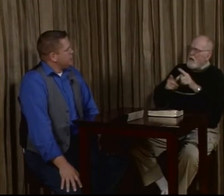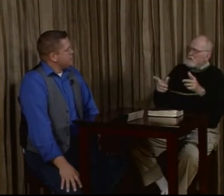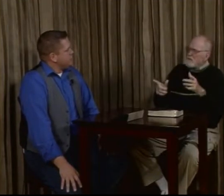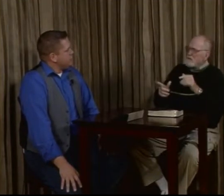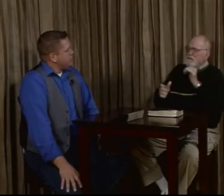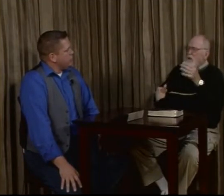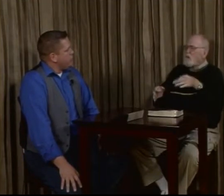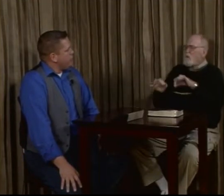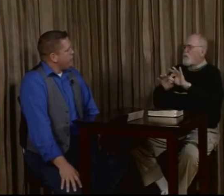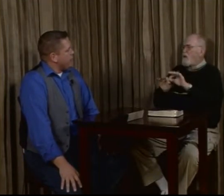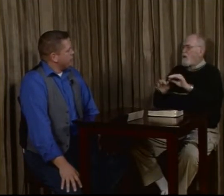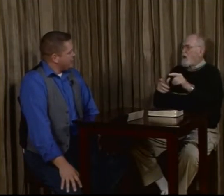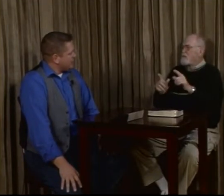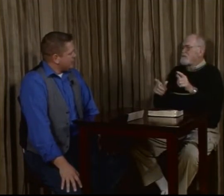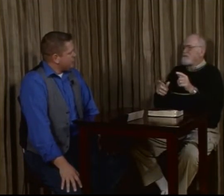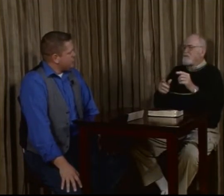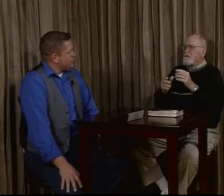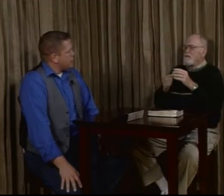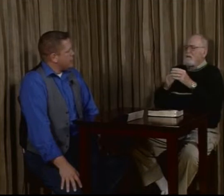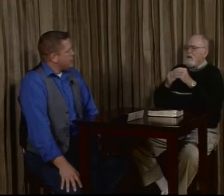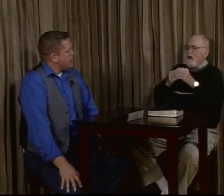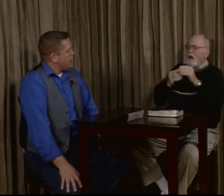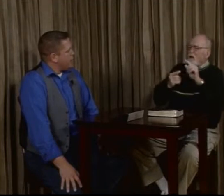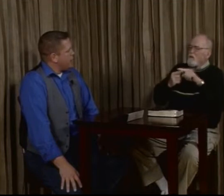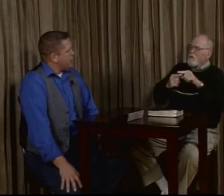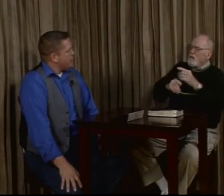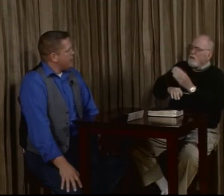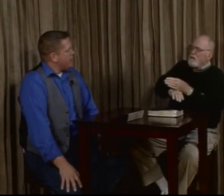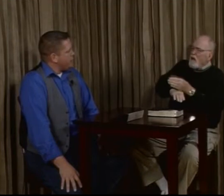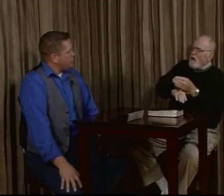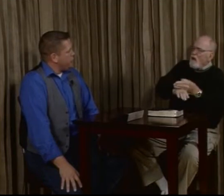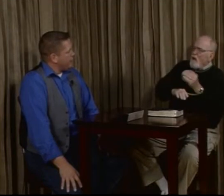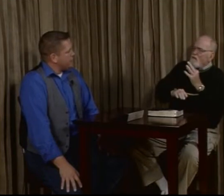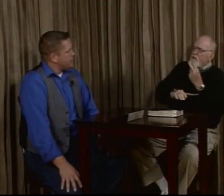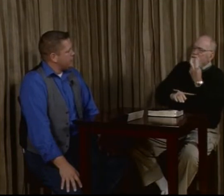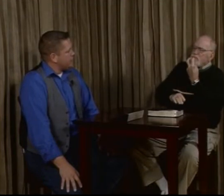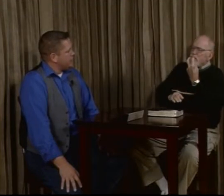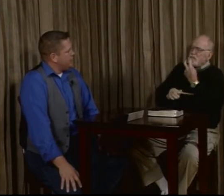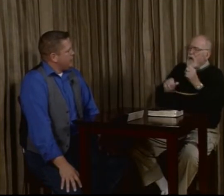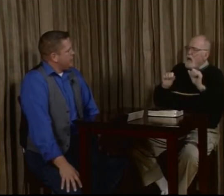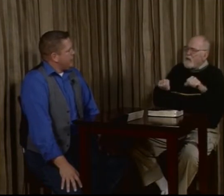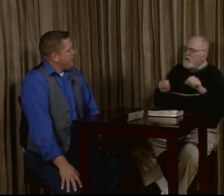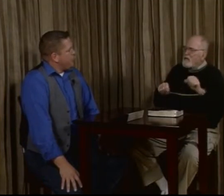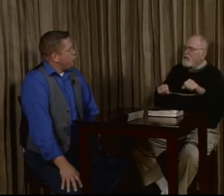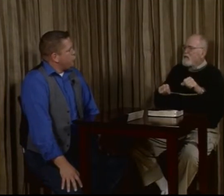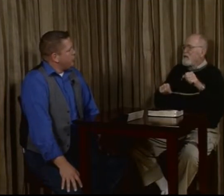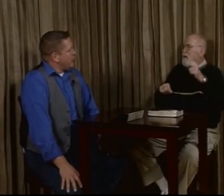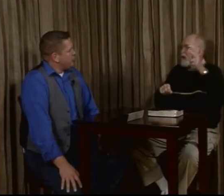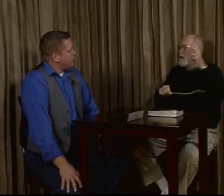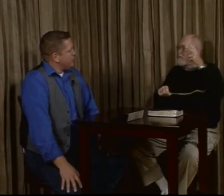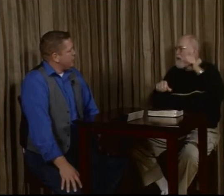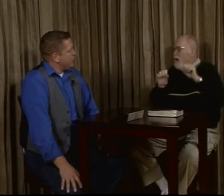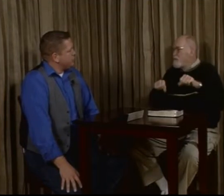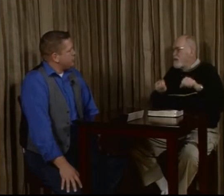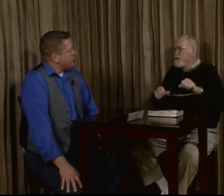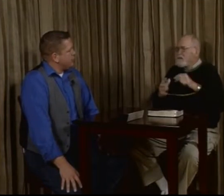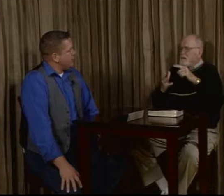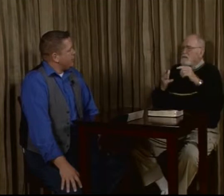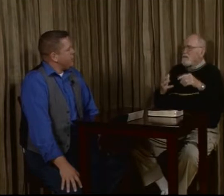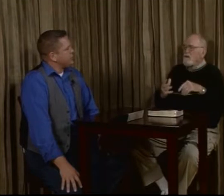was considered a low-functioning language or a non-value type language and that it would actually cause to the digression